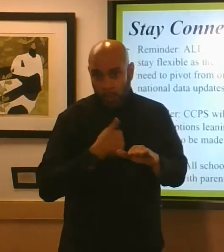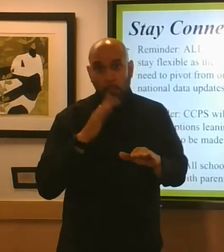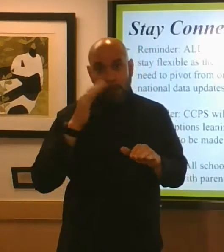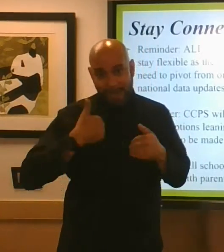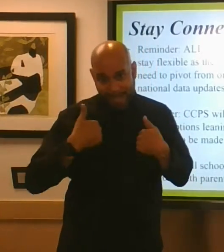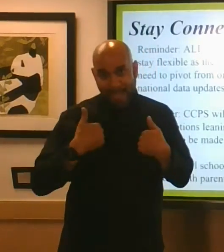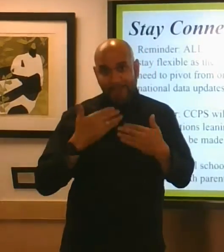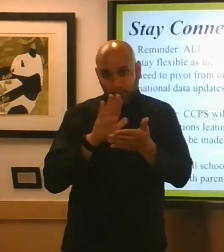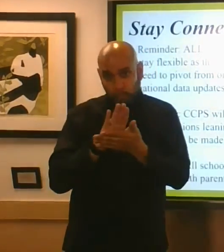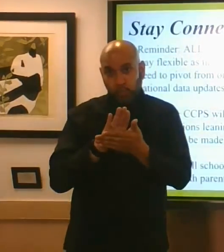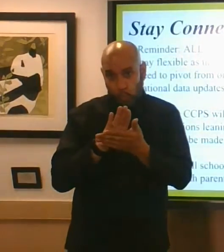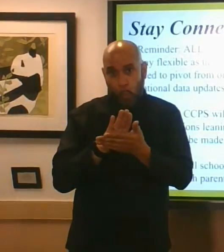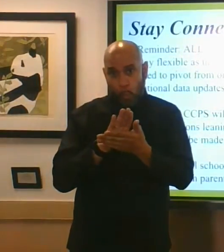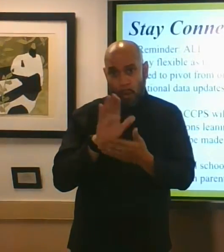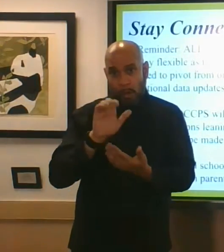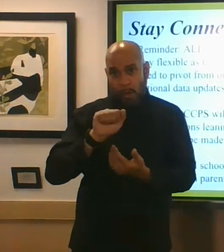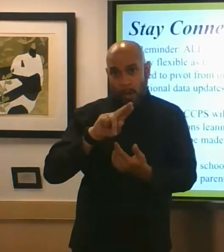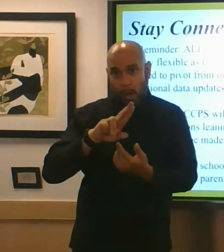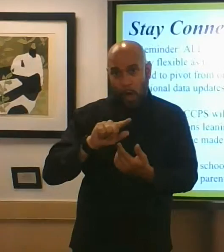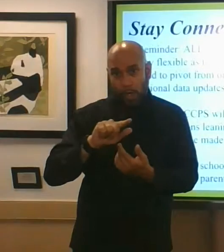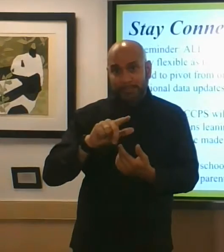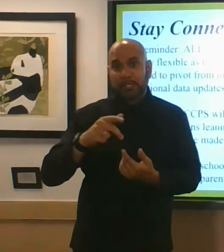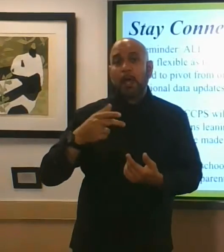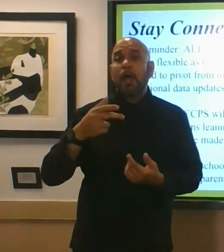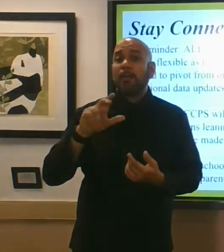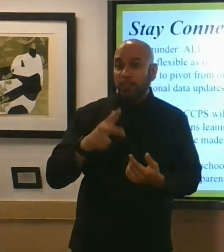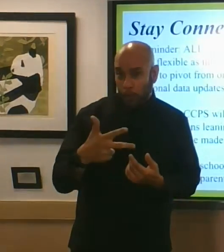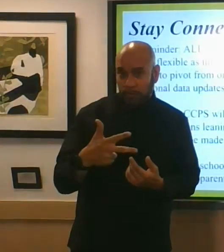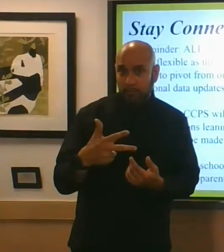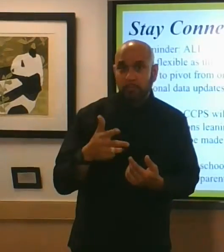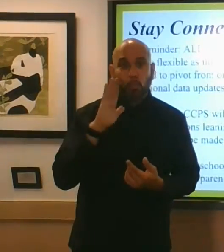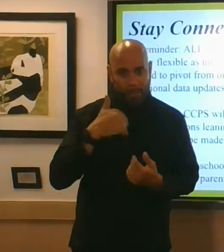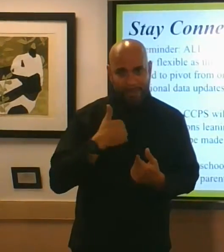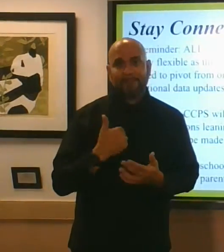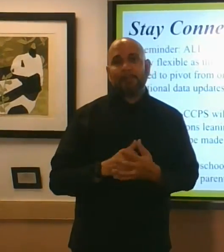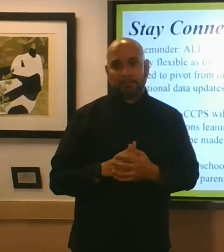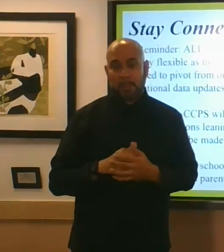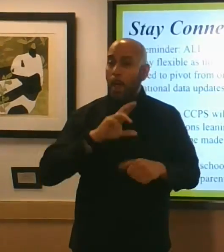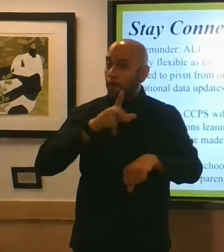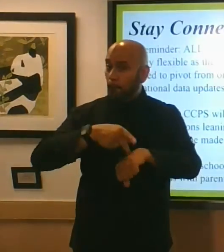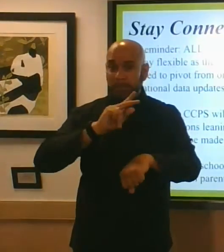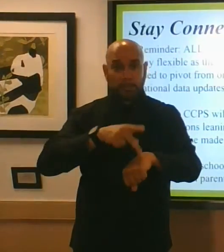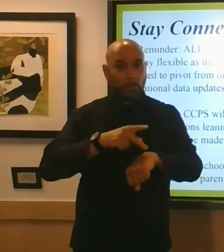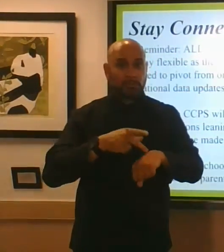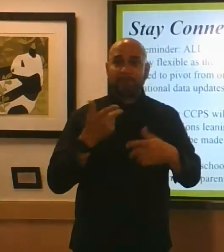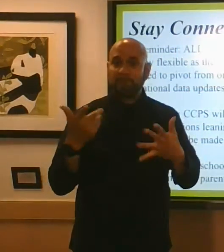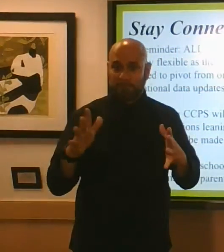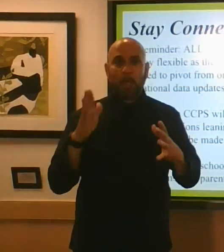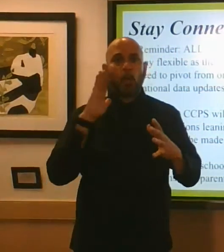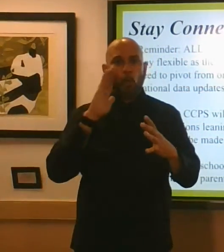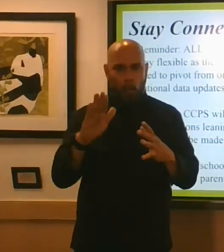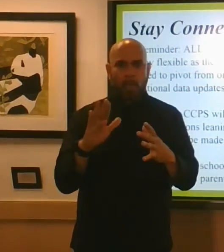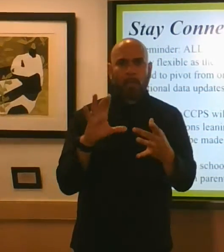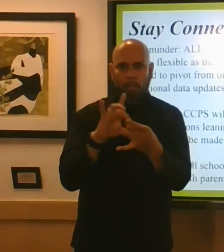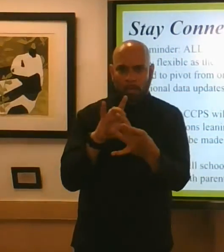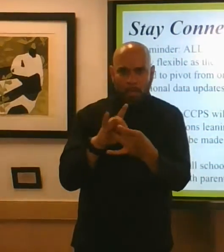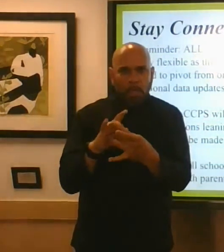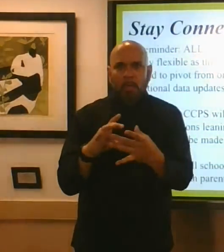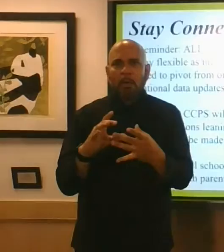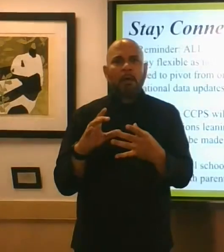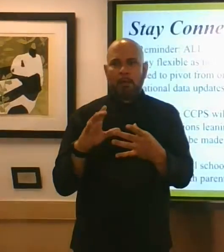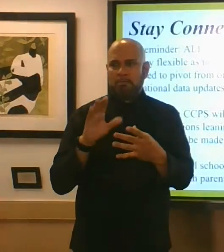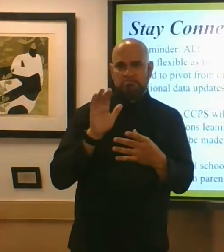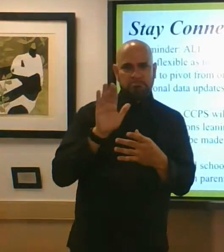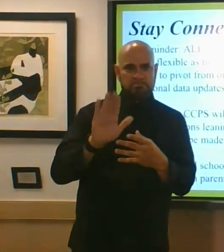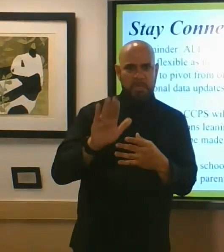school on august 3rd we're having school on august 3rd our principals are going to continue to engage their respective